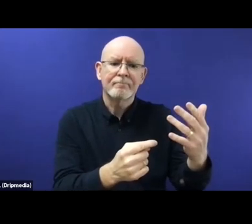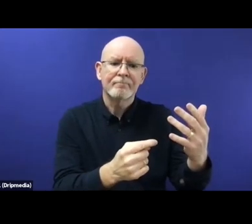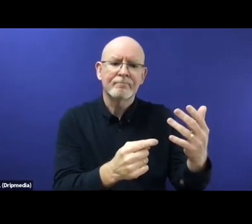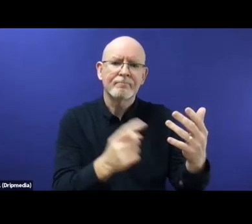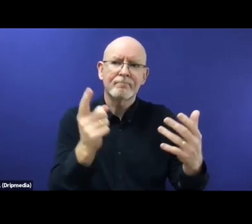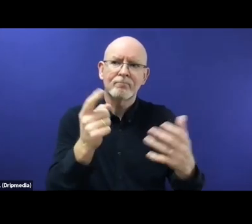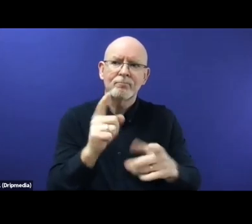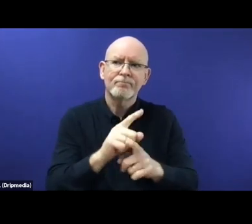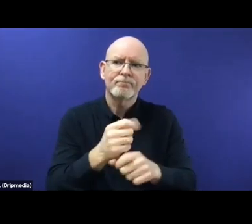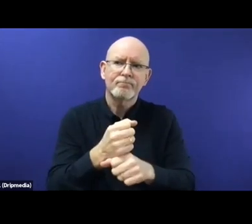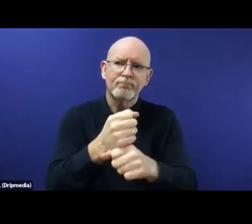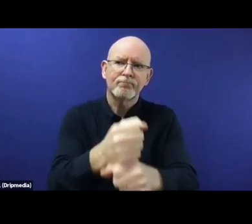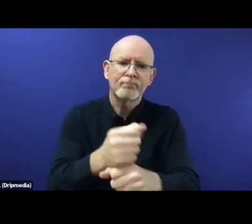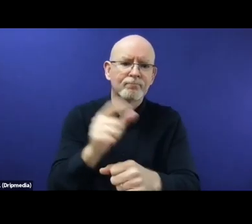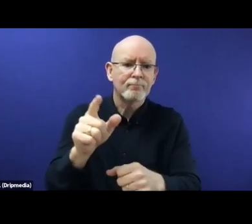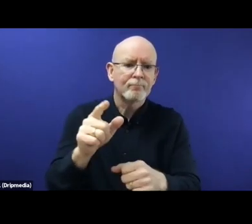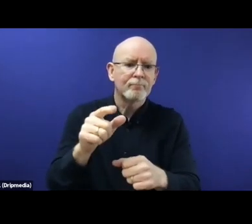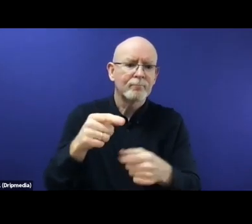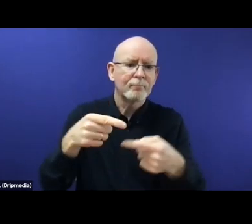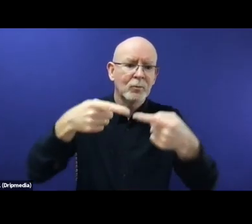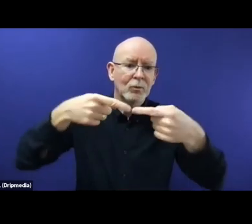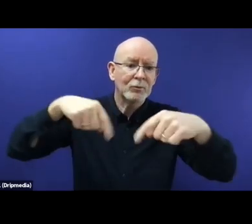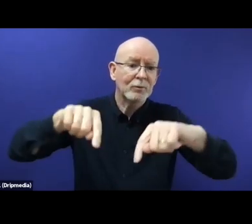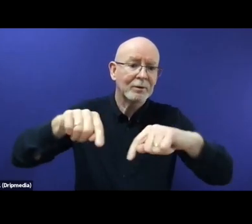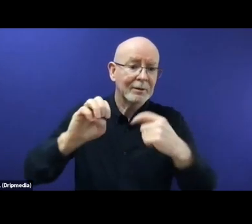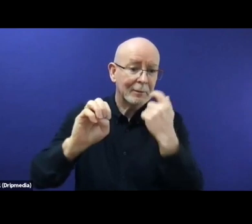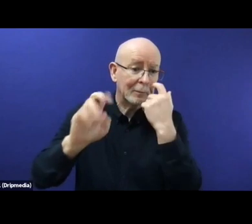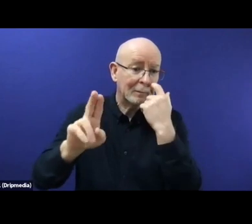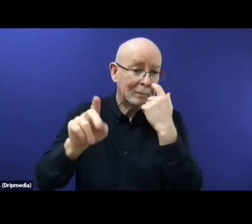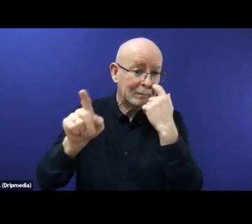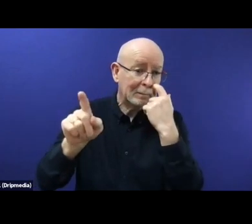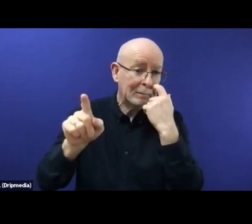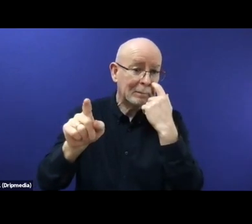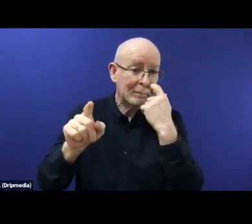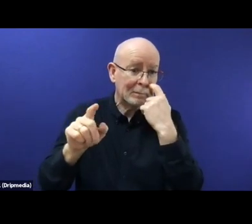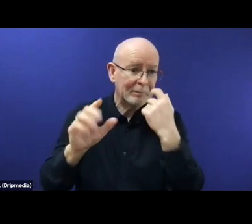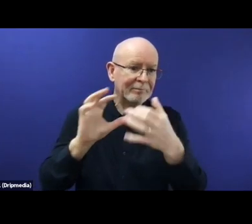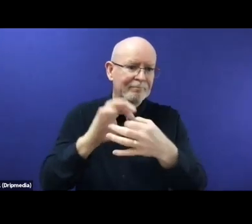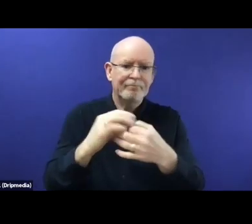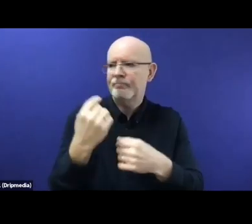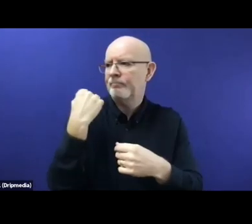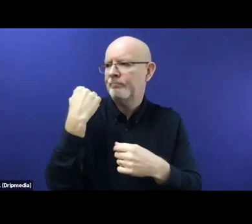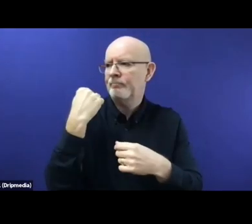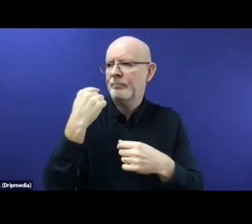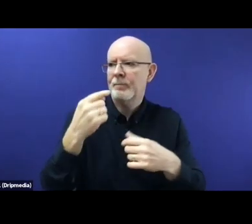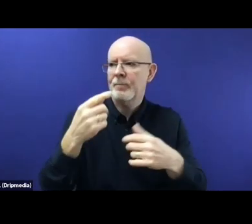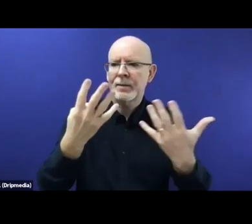last year, as well as some of the accompanying legislative proposals. The question, of course, is do they